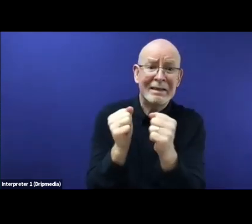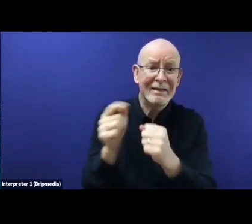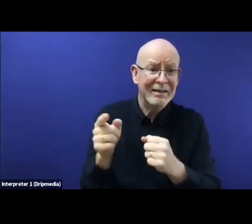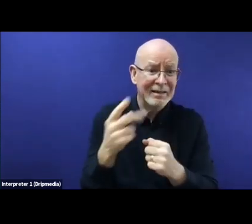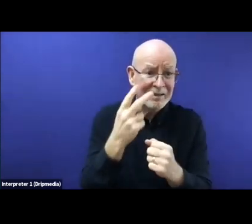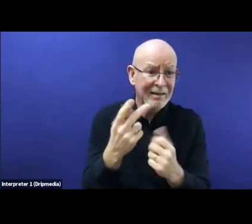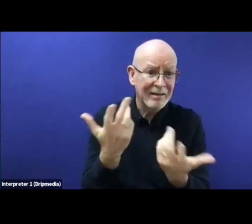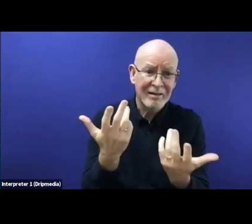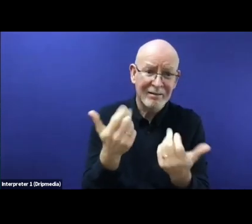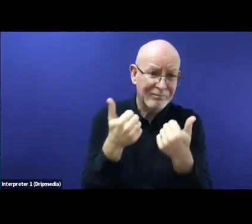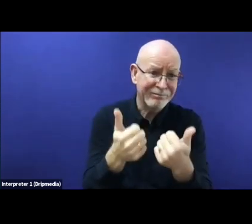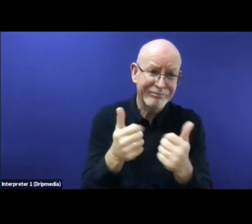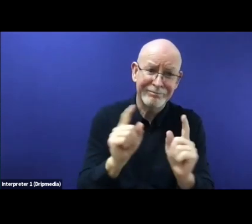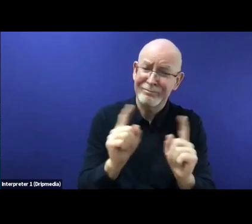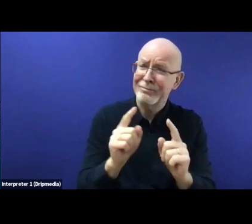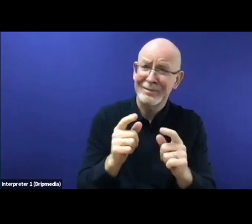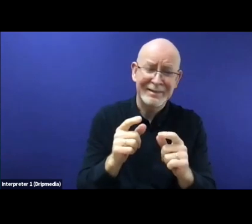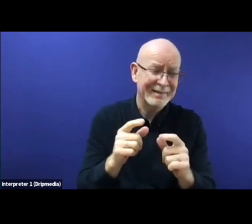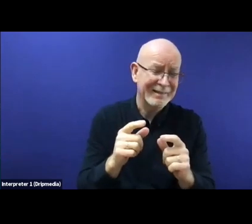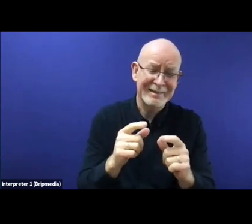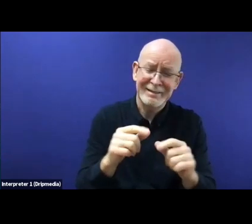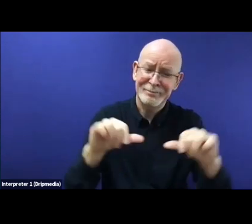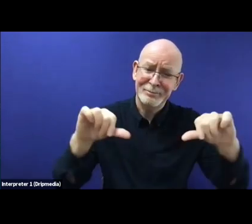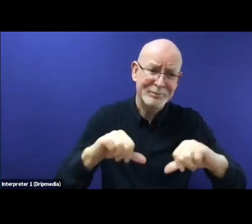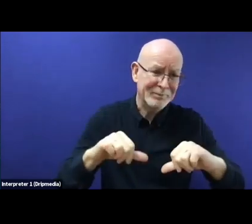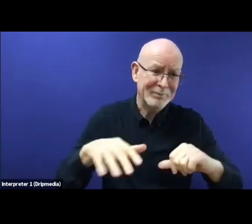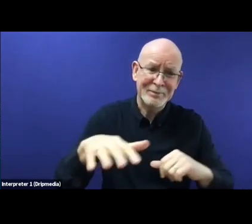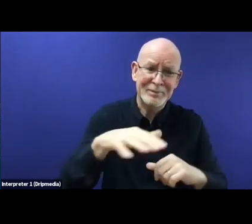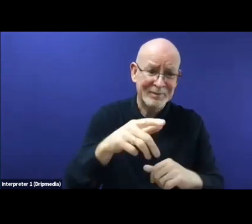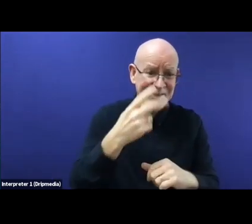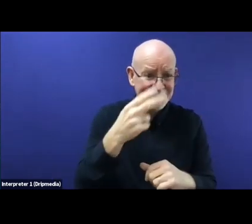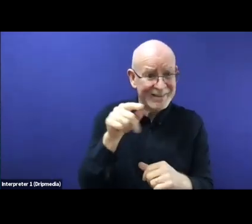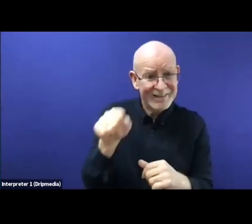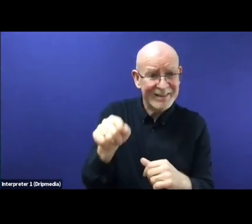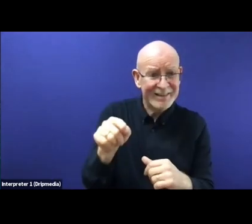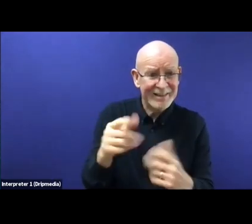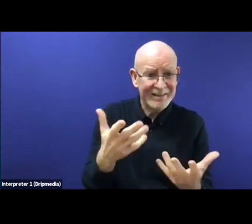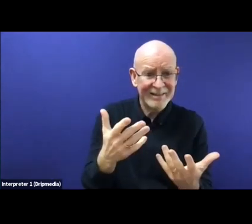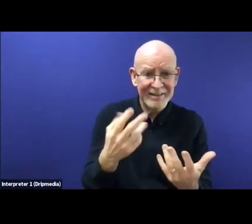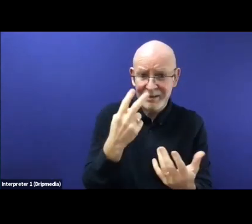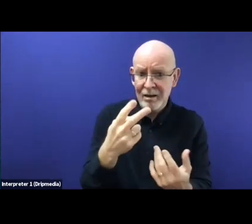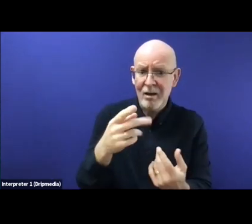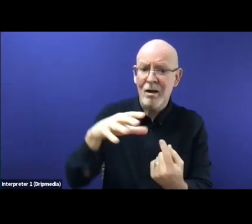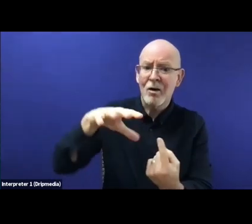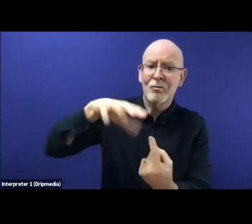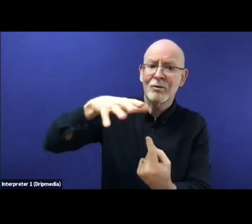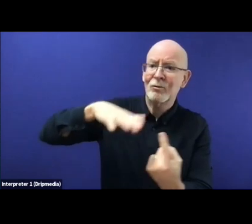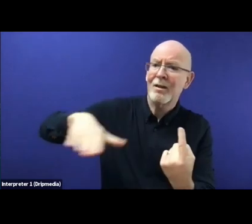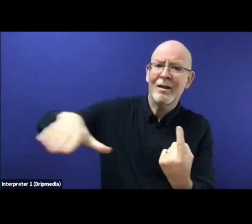jurisdictions. That while you have the Lipa camp, you have not far a facility that was built